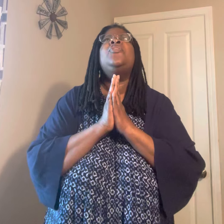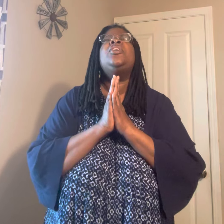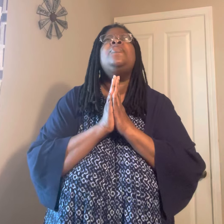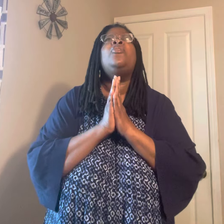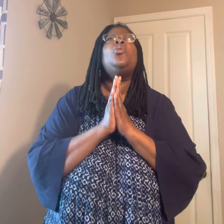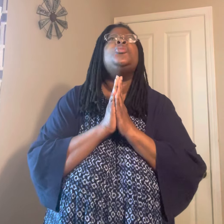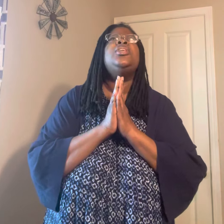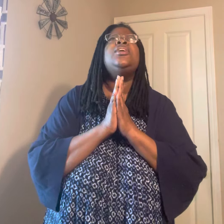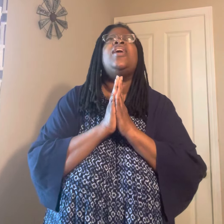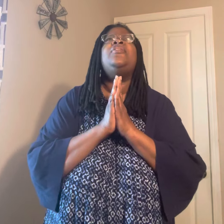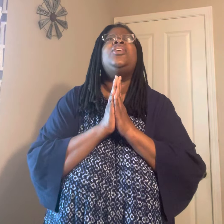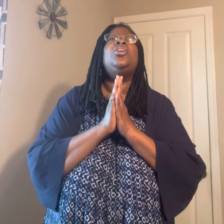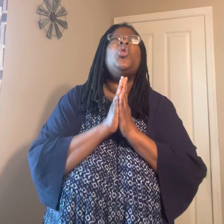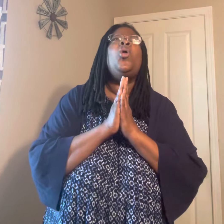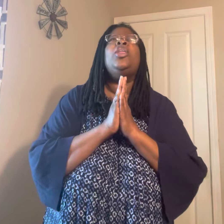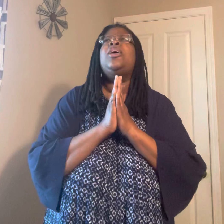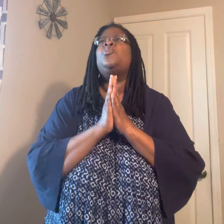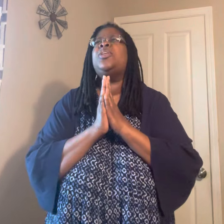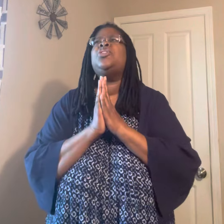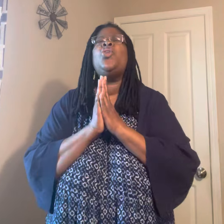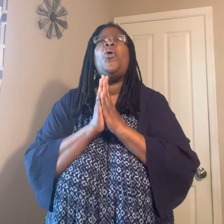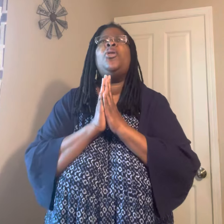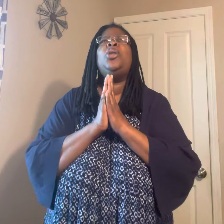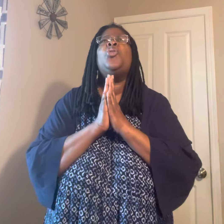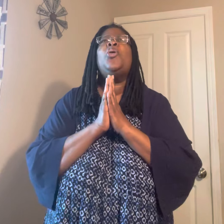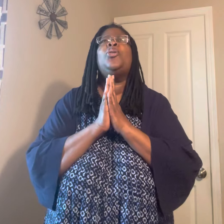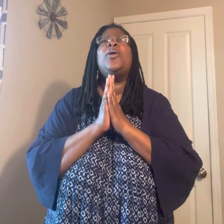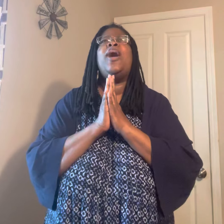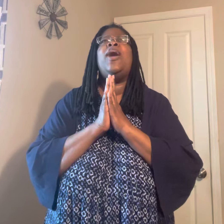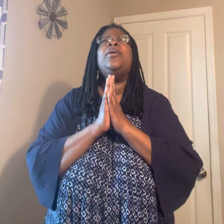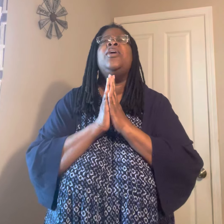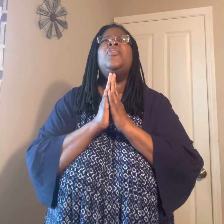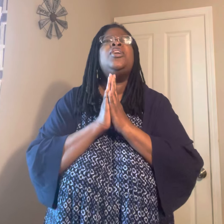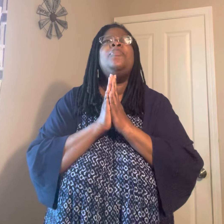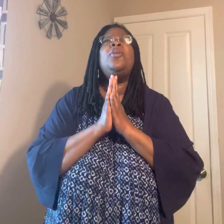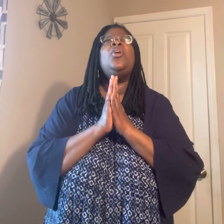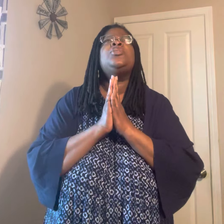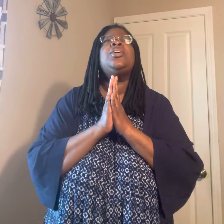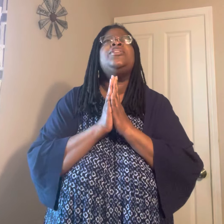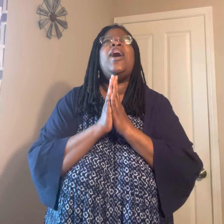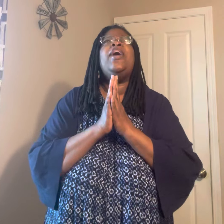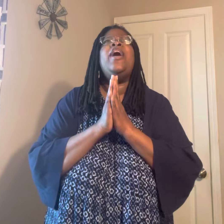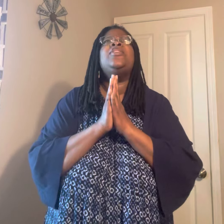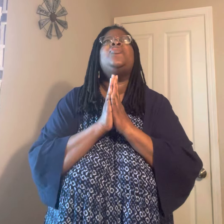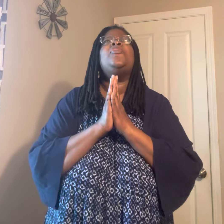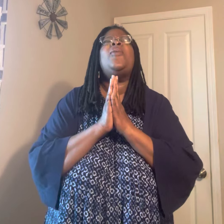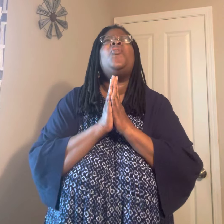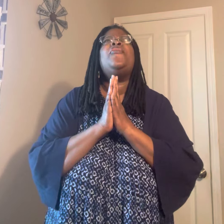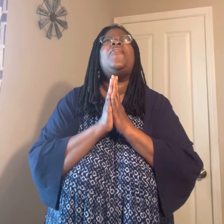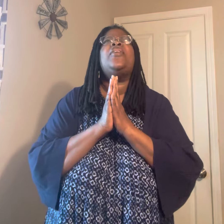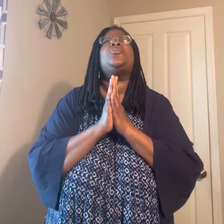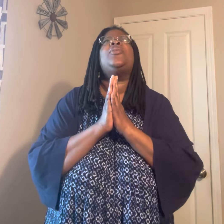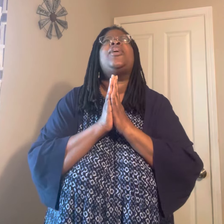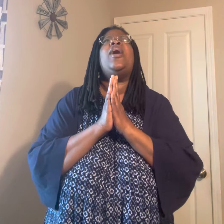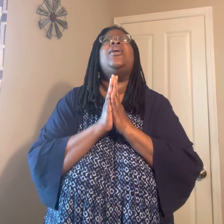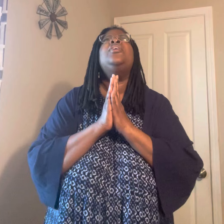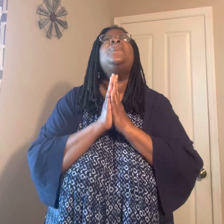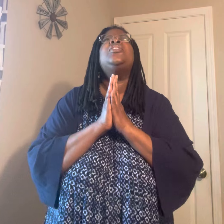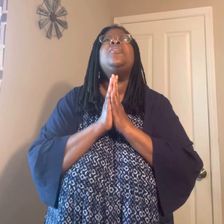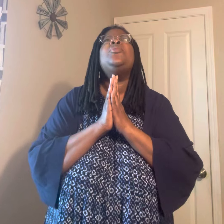Forgive me of those sins I have done knowingly as well as knowingly, Lord God. Forgive me of those sins I inherited from my forefathers, Lord God. Forgive me,